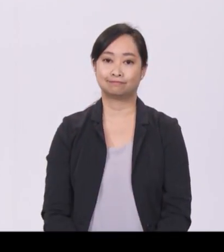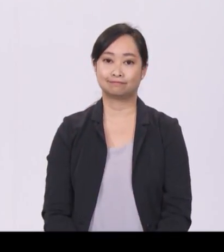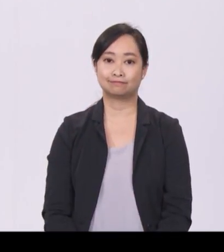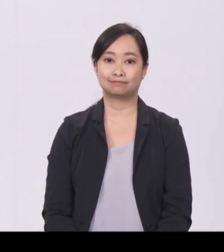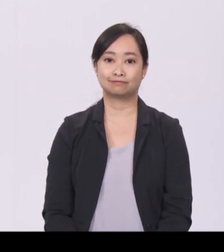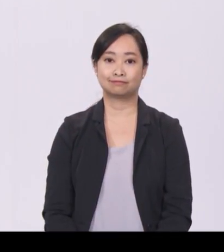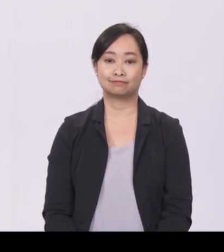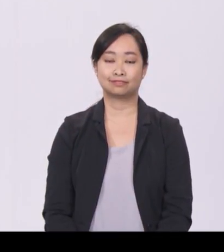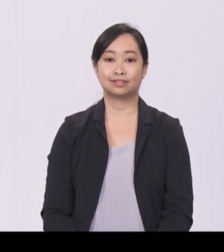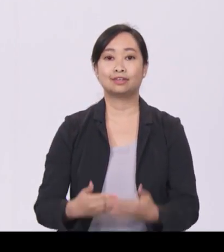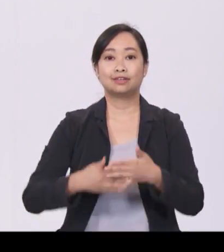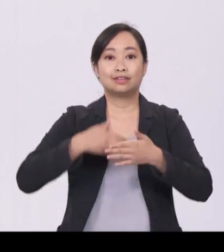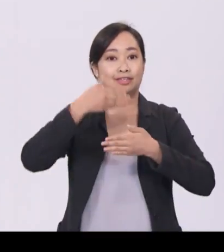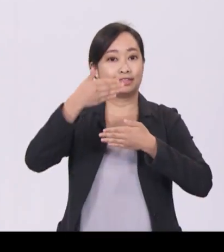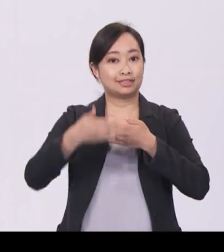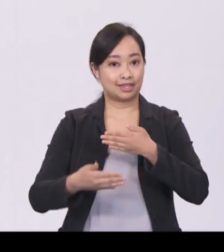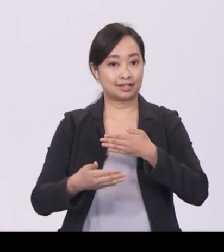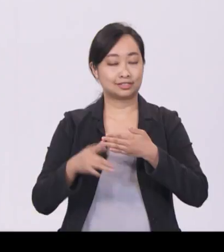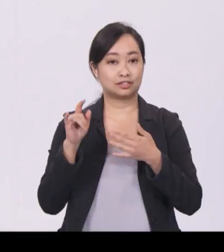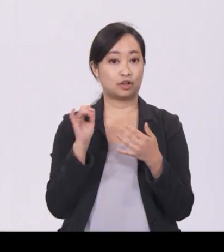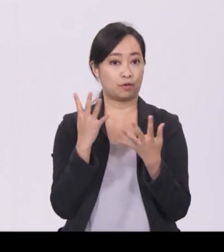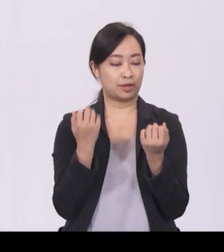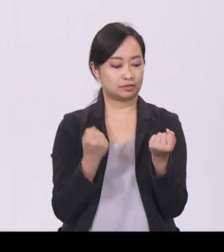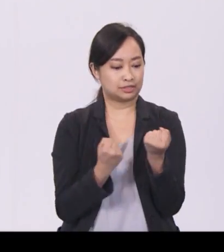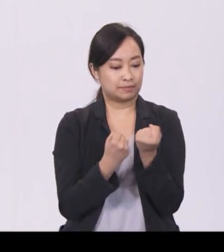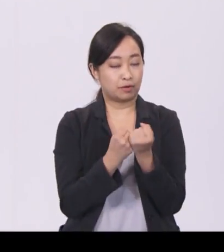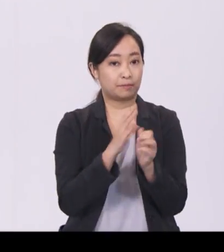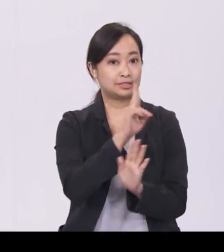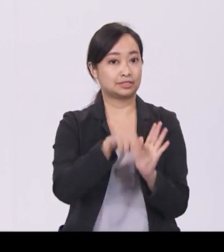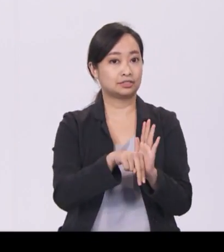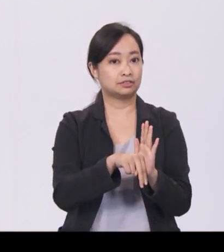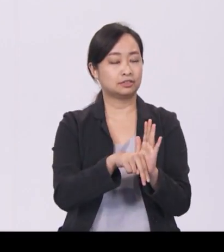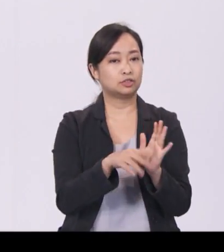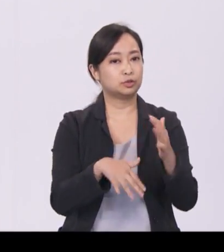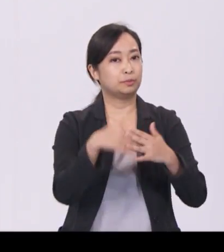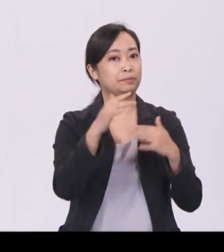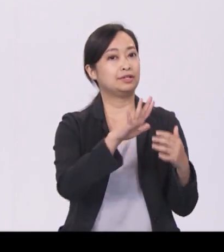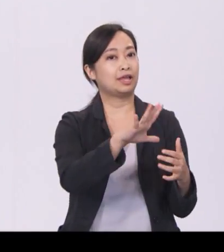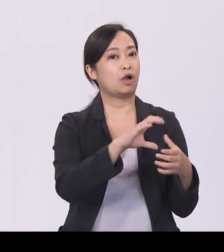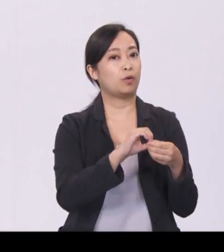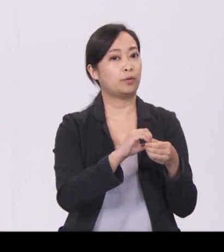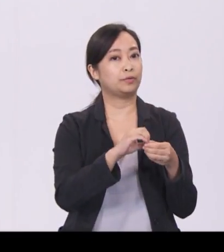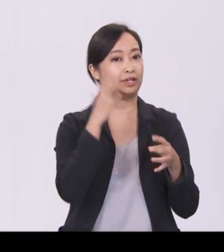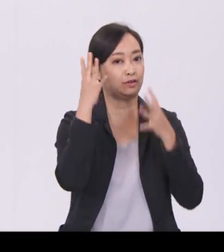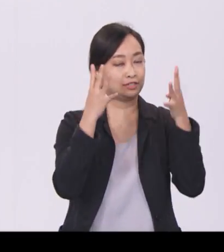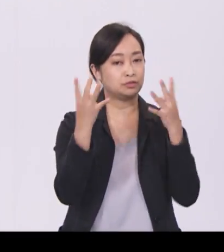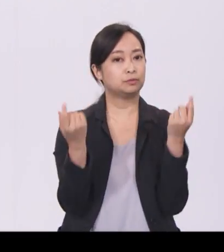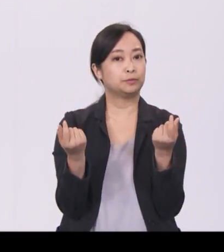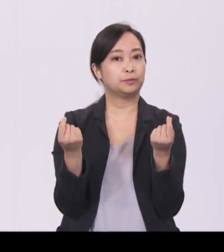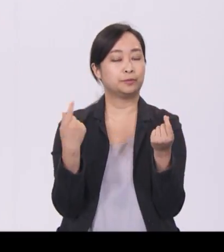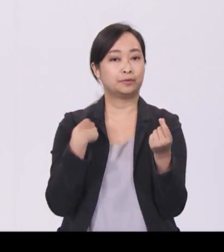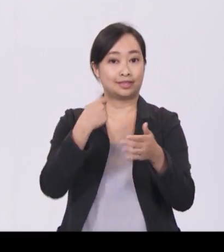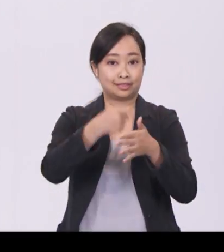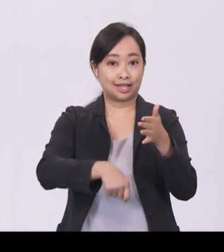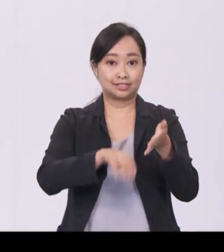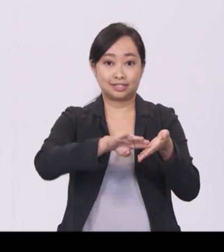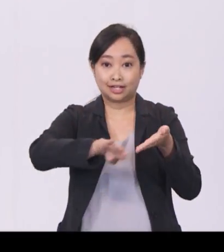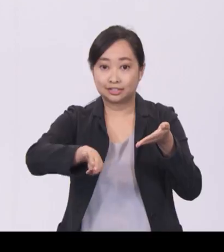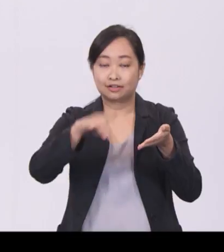Next, to support businesses to build their own innovations. I will raise a tax deduction for IP registration